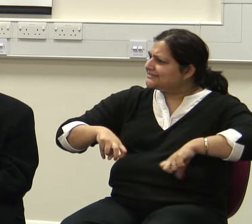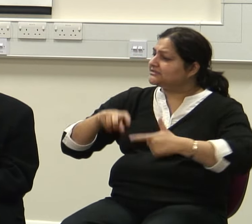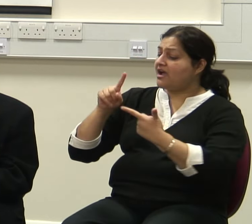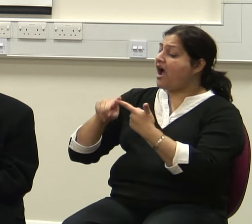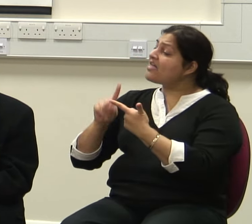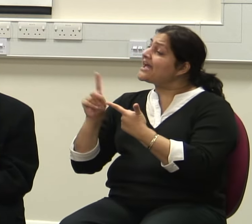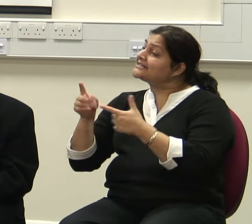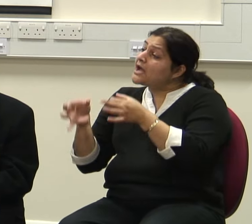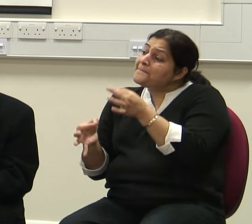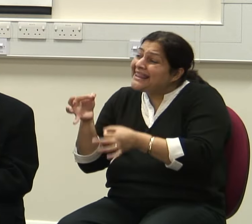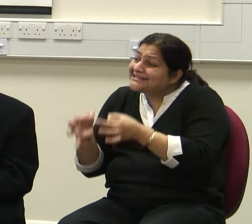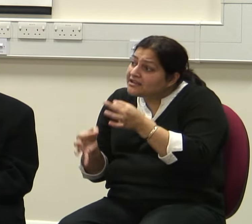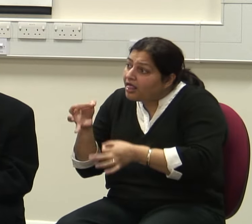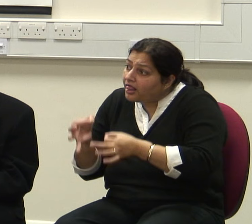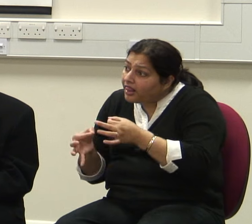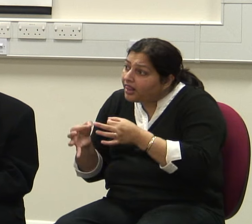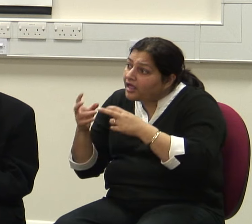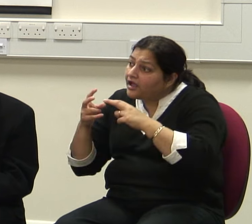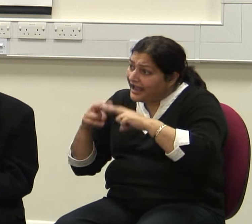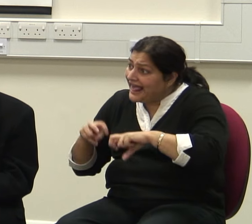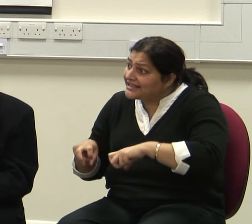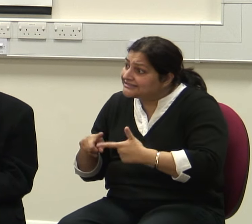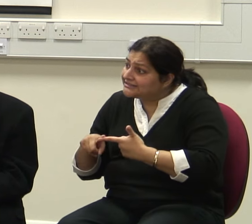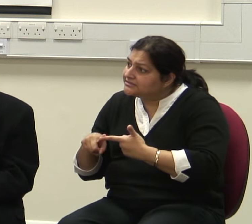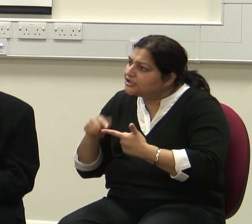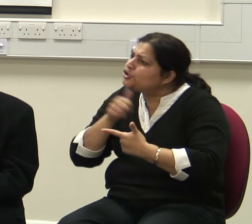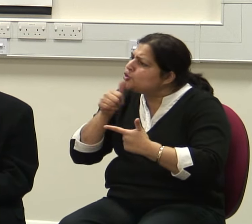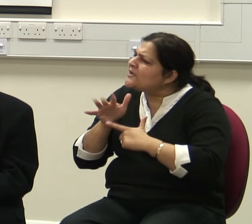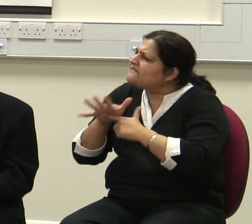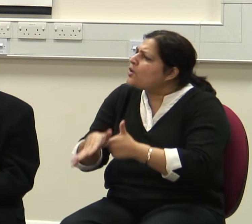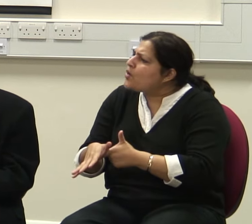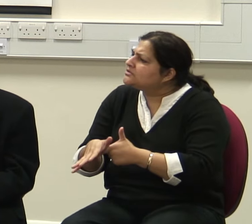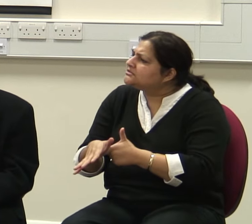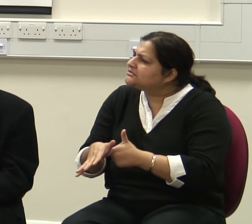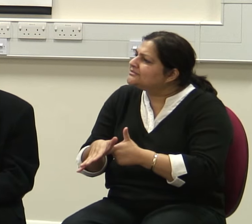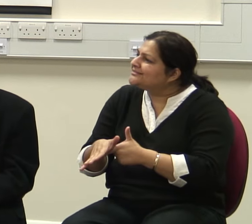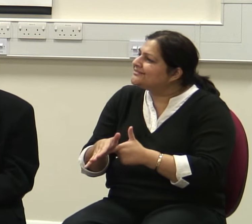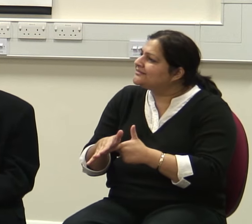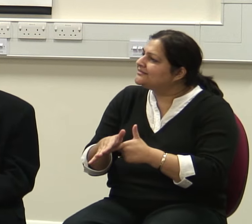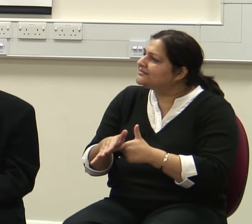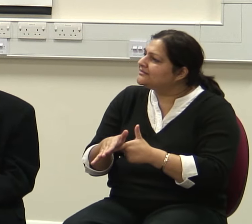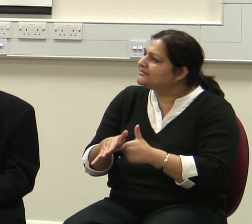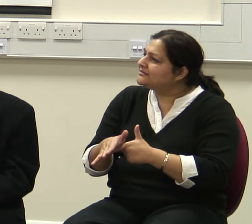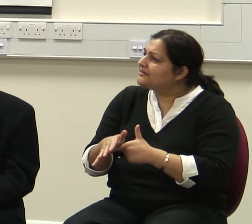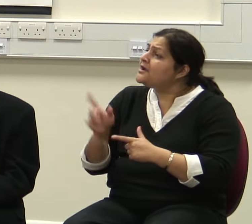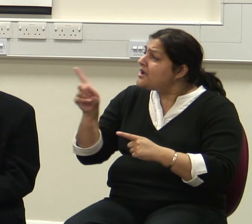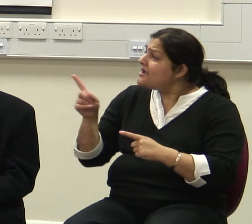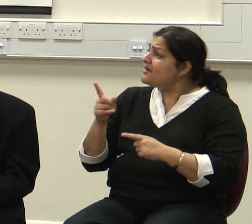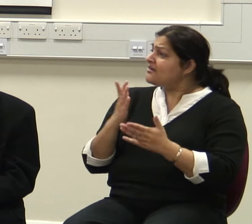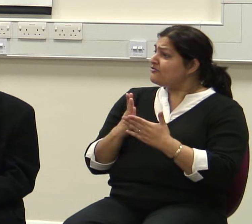The use of force. The use of force has nothing to do with my argument. Because in medicine, the use of force is forbidden.